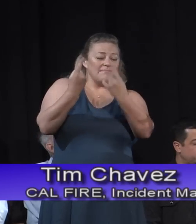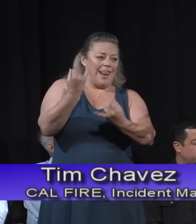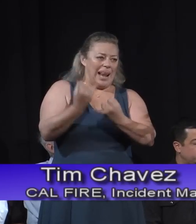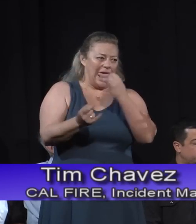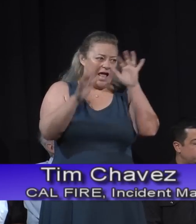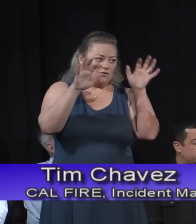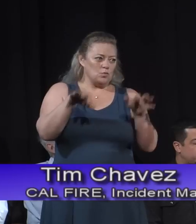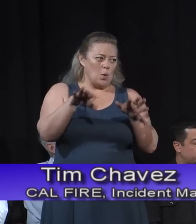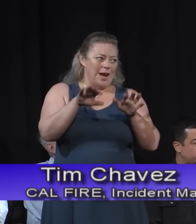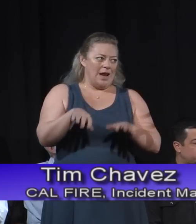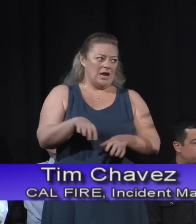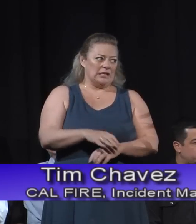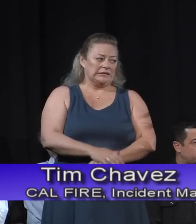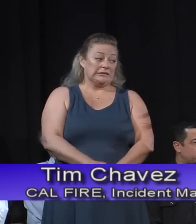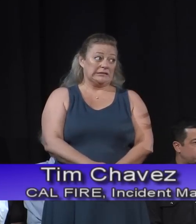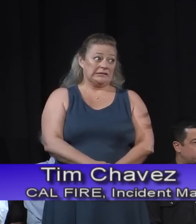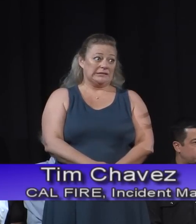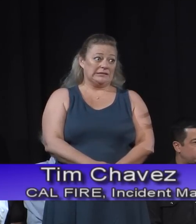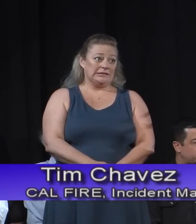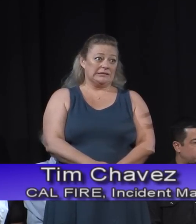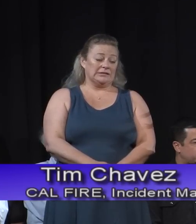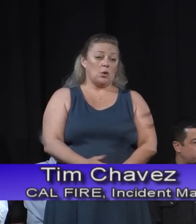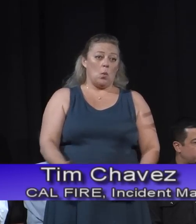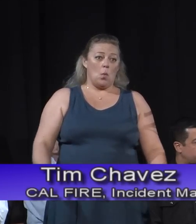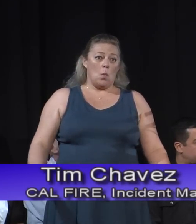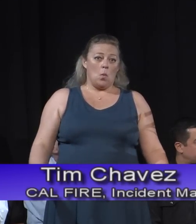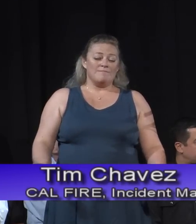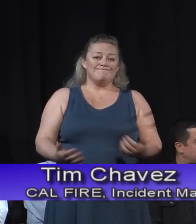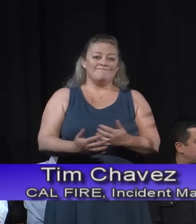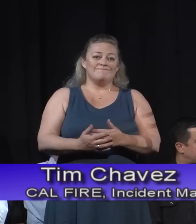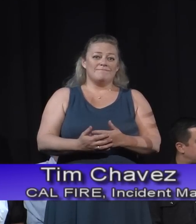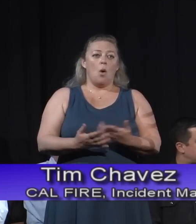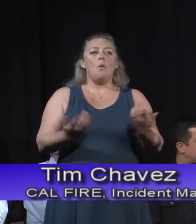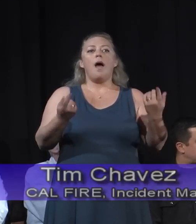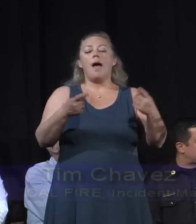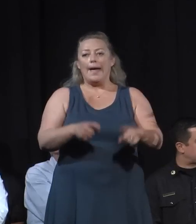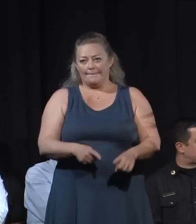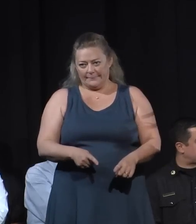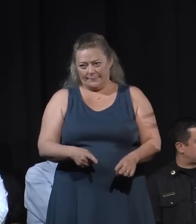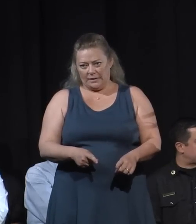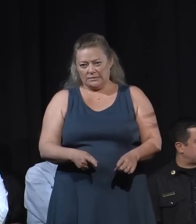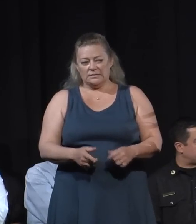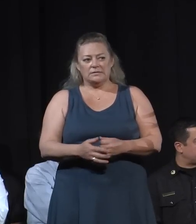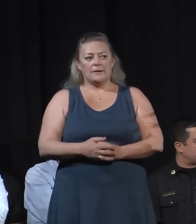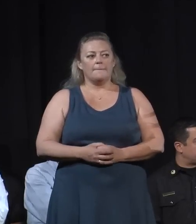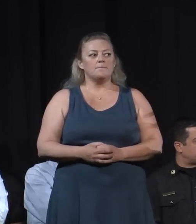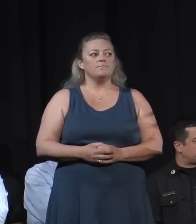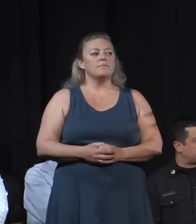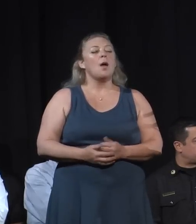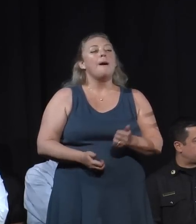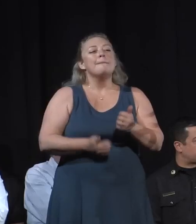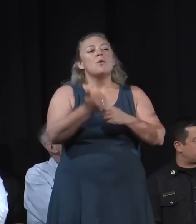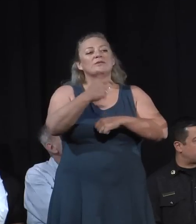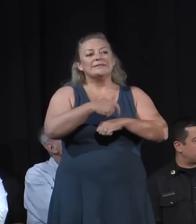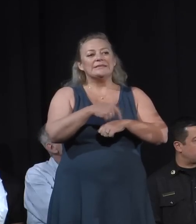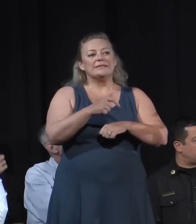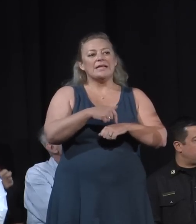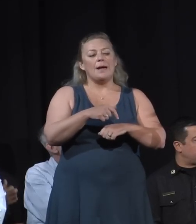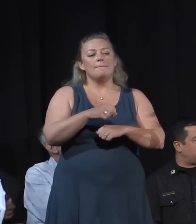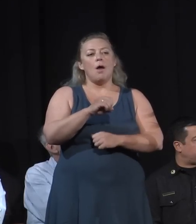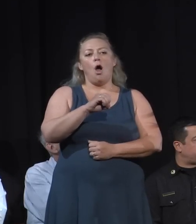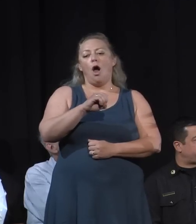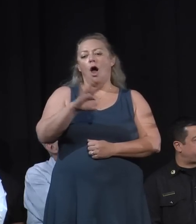So what happens is we typically get offshore Santa Ana wind events